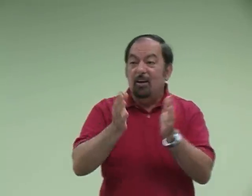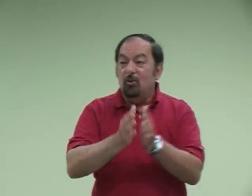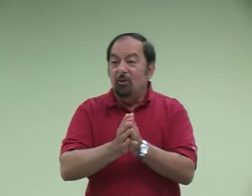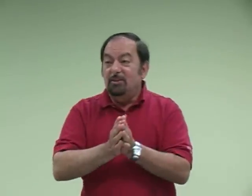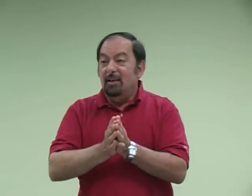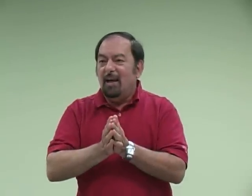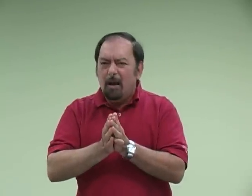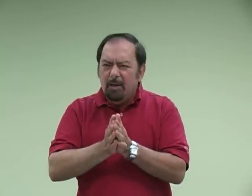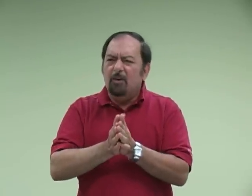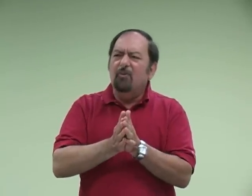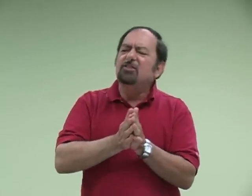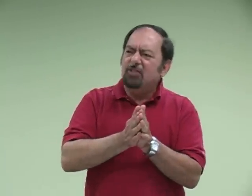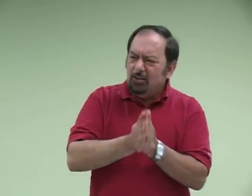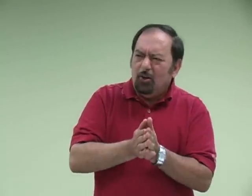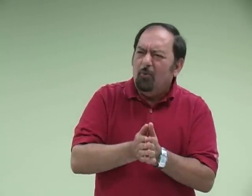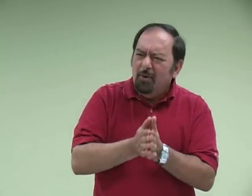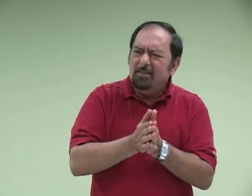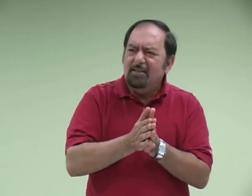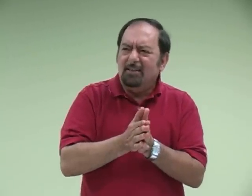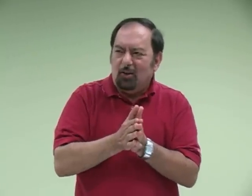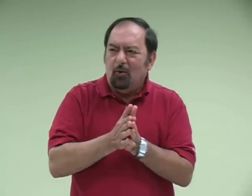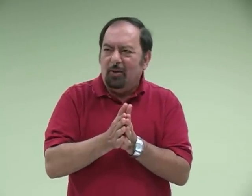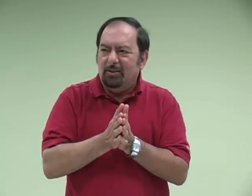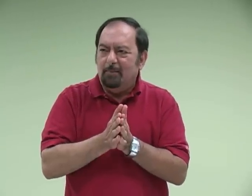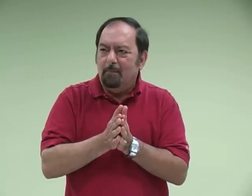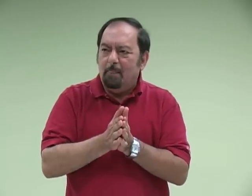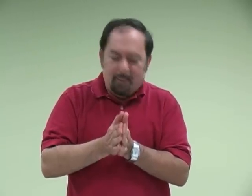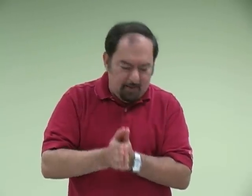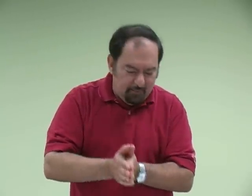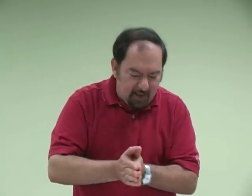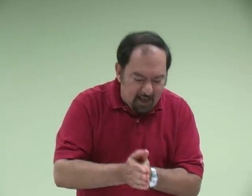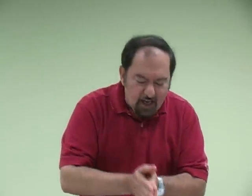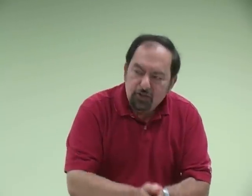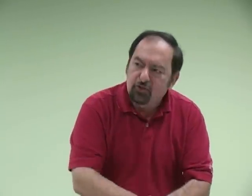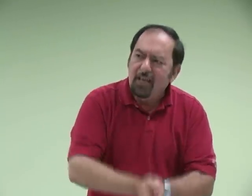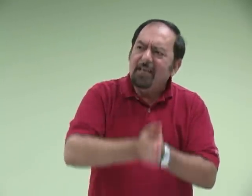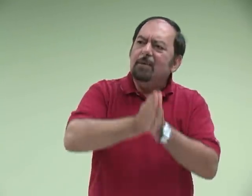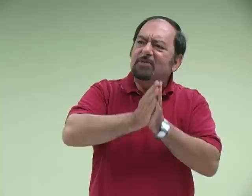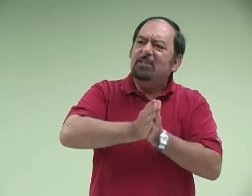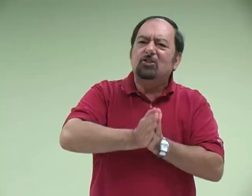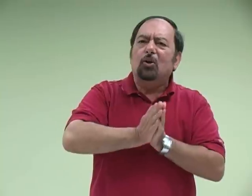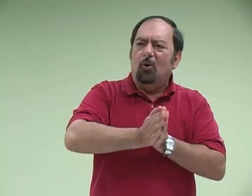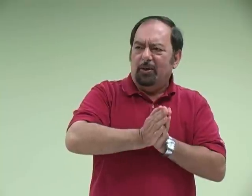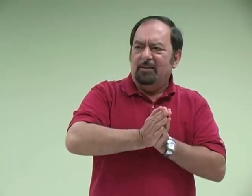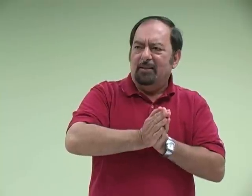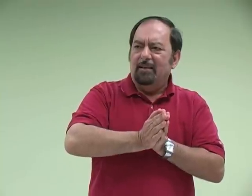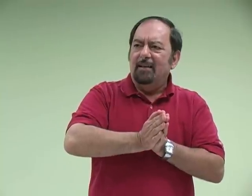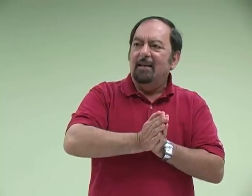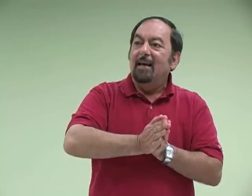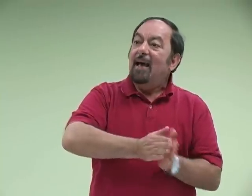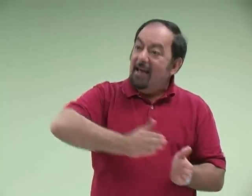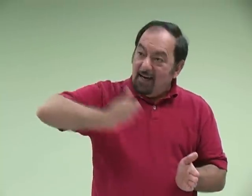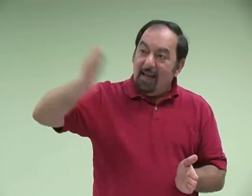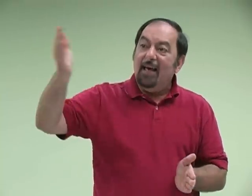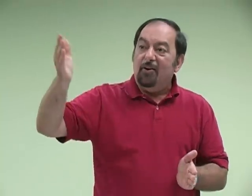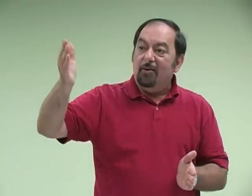an anointing? How many have really sought the Lord, really seeking the Lord? Jacob sees the Lord, and the latter.